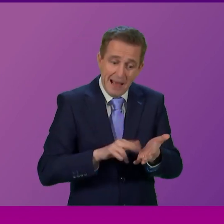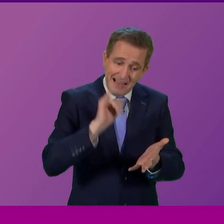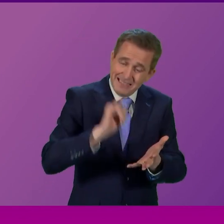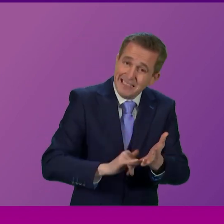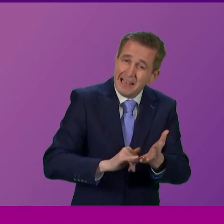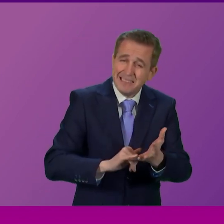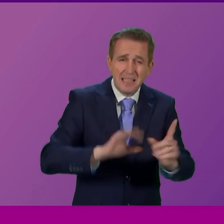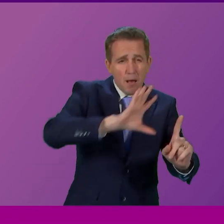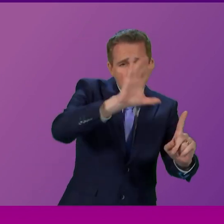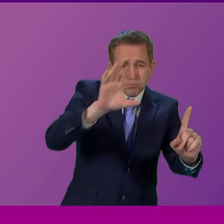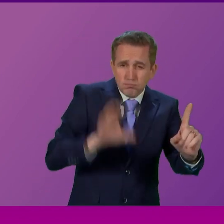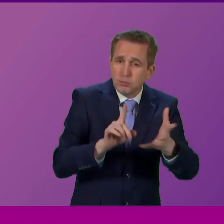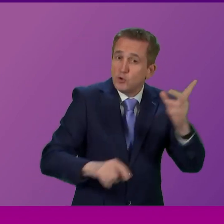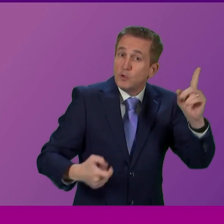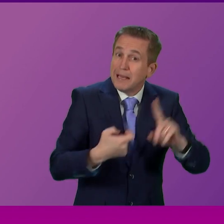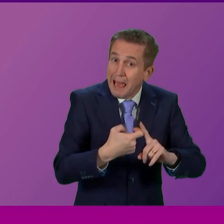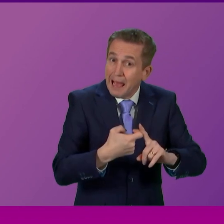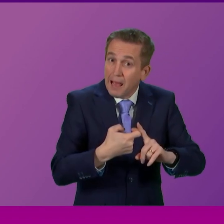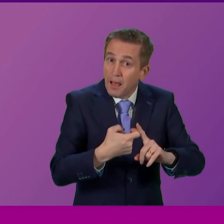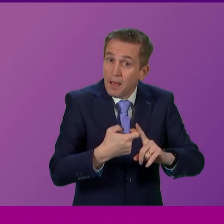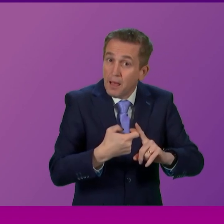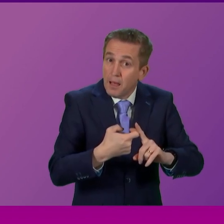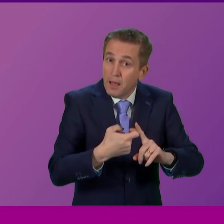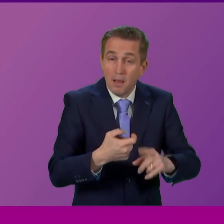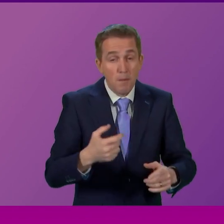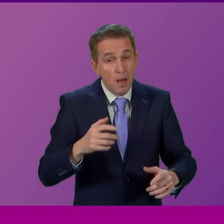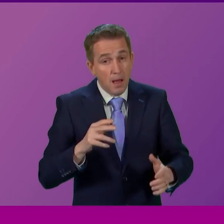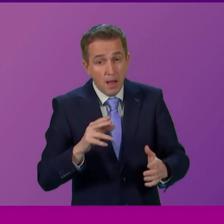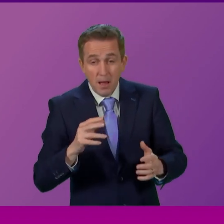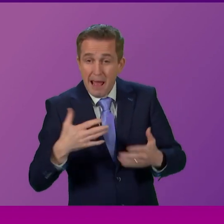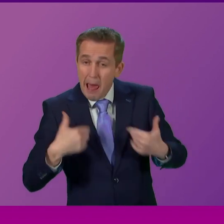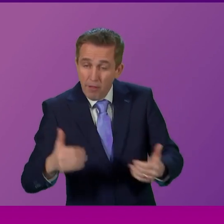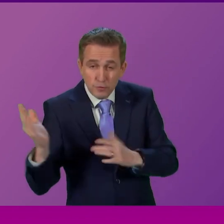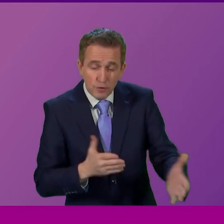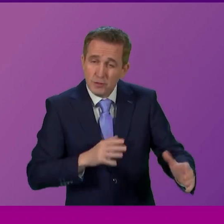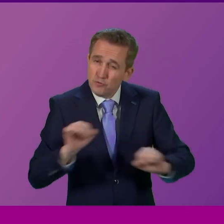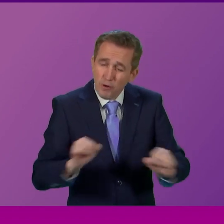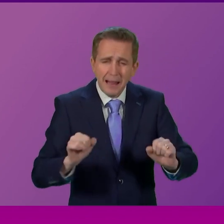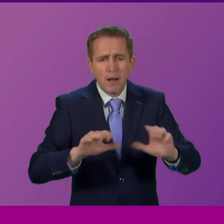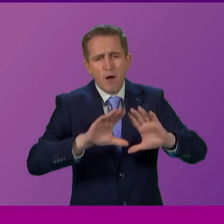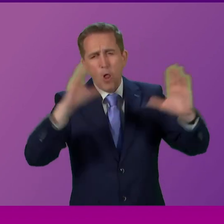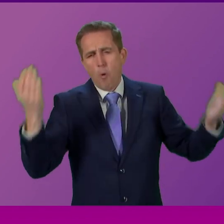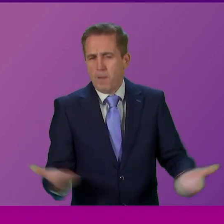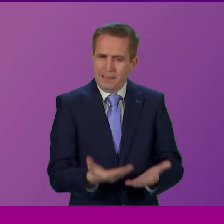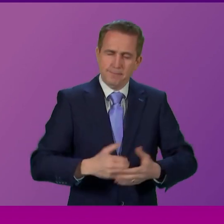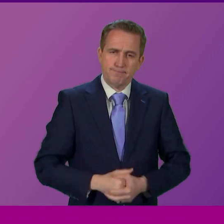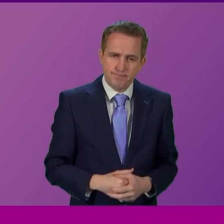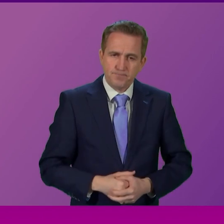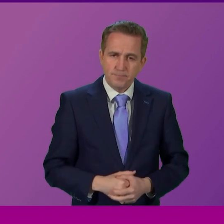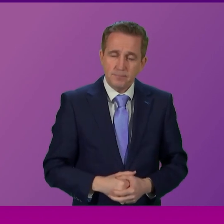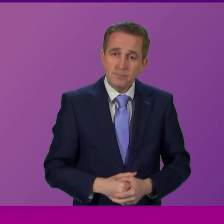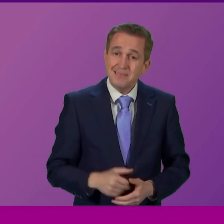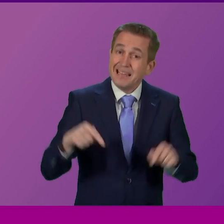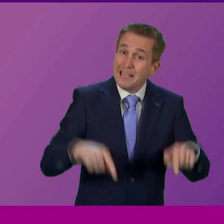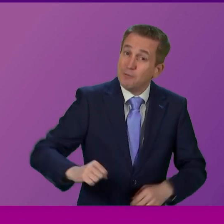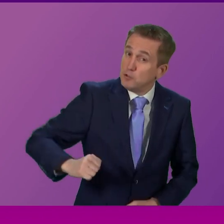health service, not just in the UK, but many right across the world. So what are we doing about it? Well, there a number of